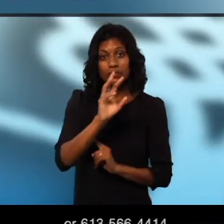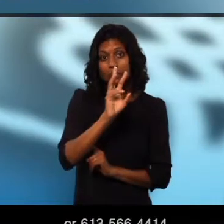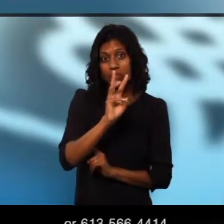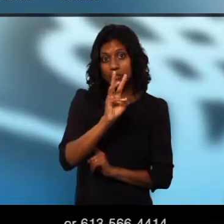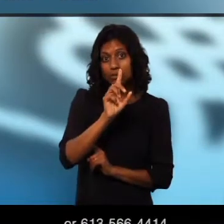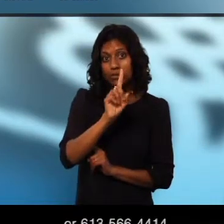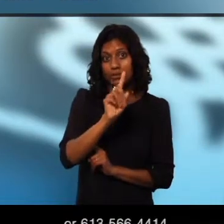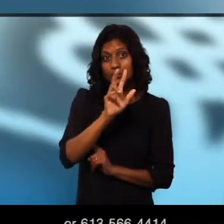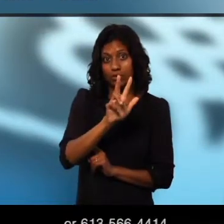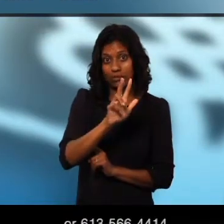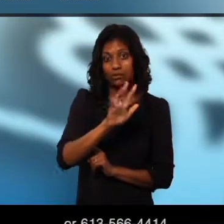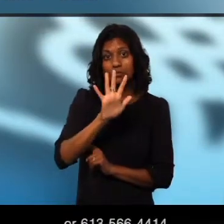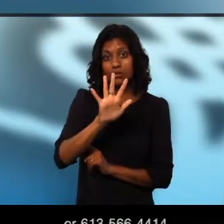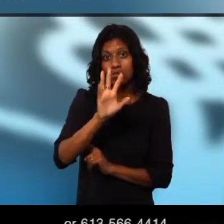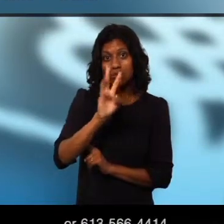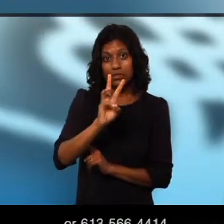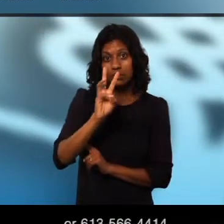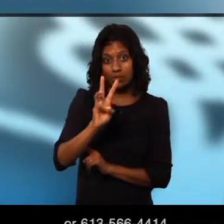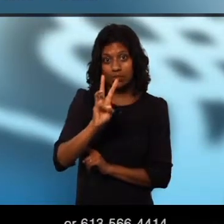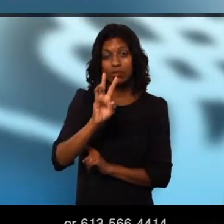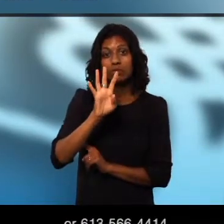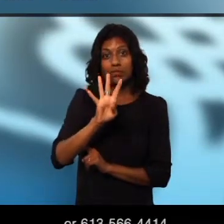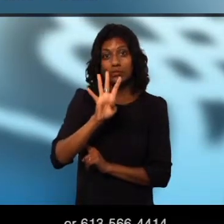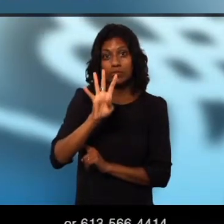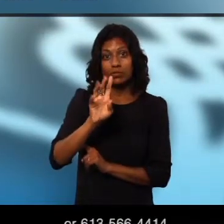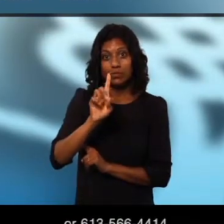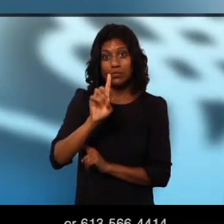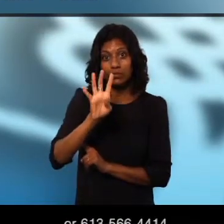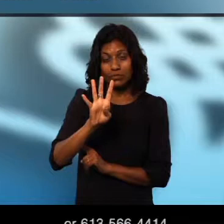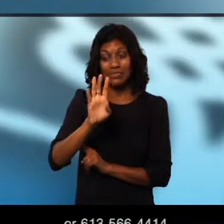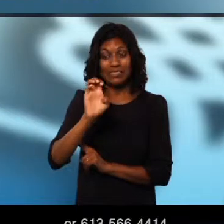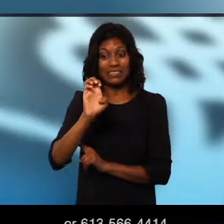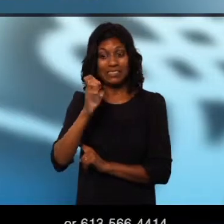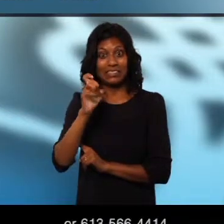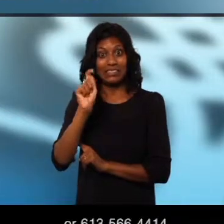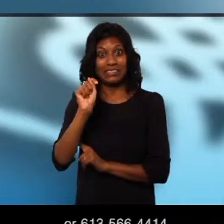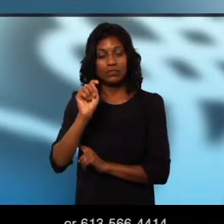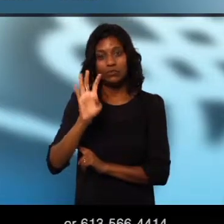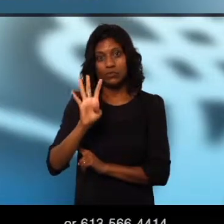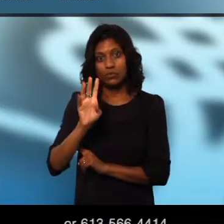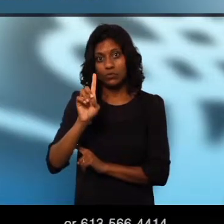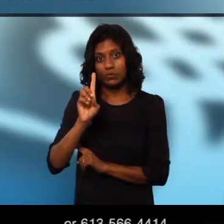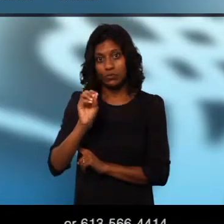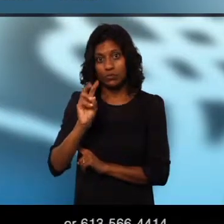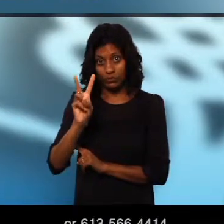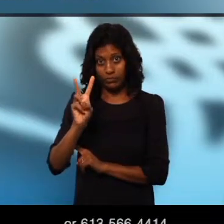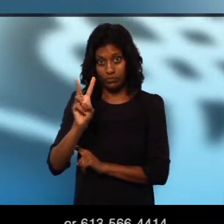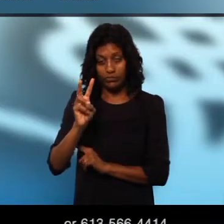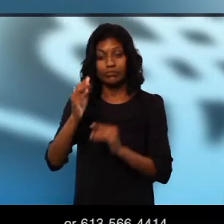613-566-4414 extension 4102.